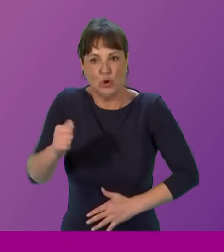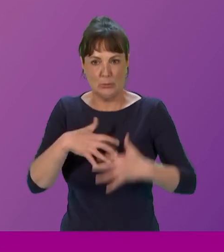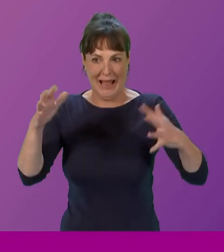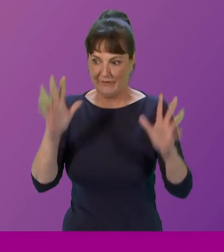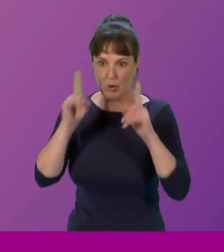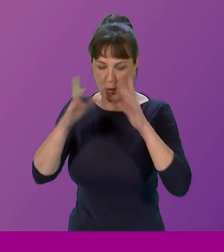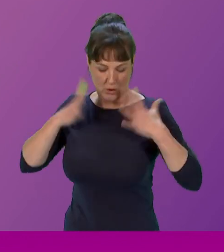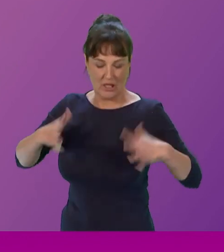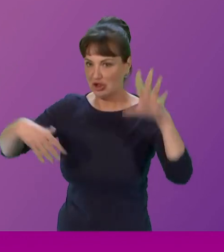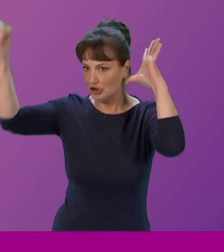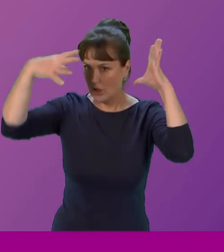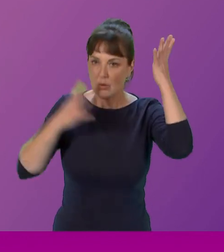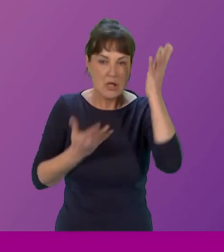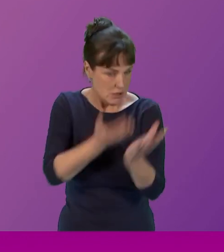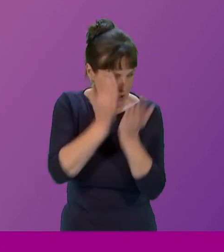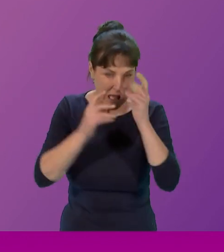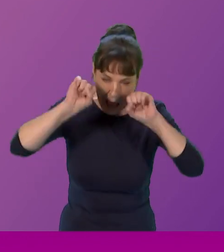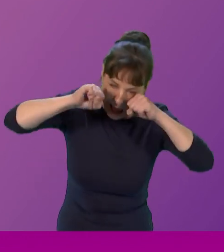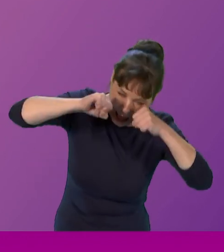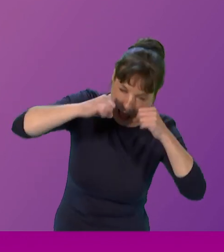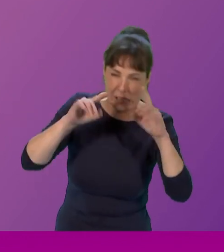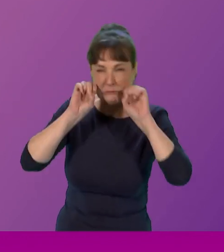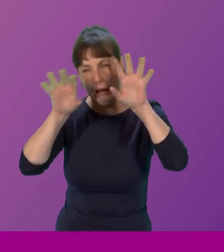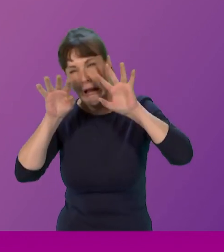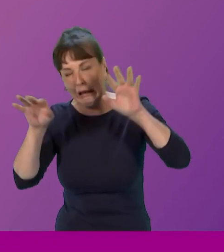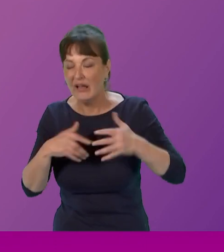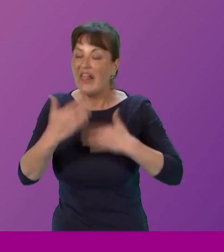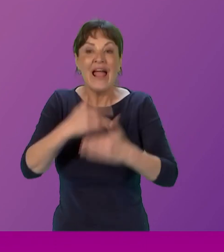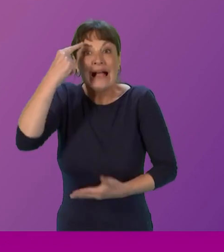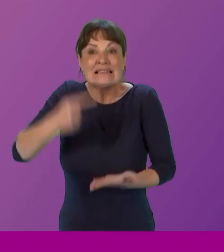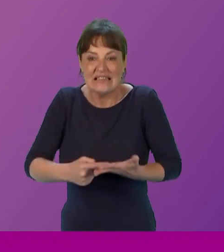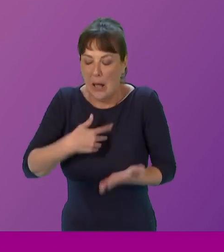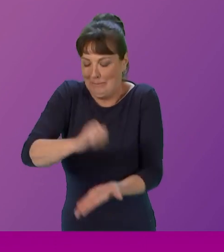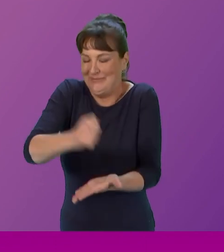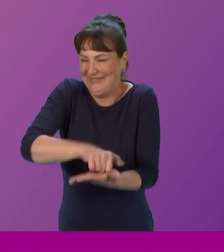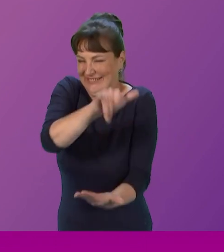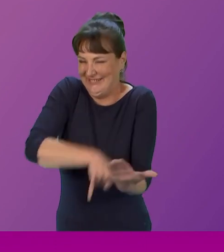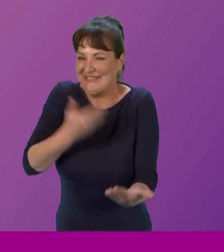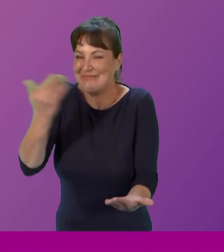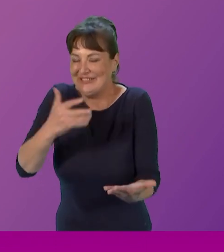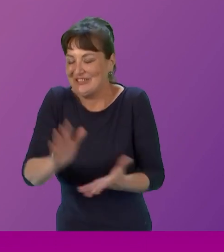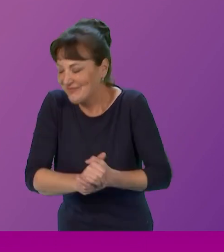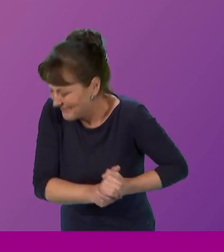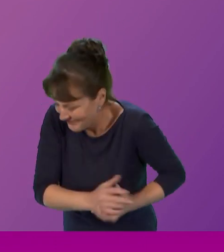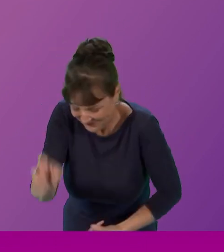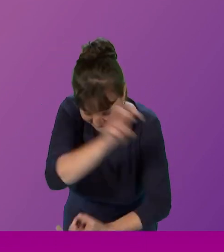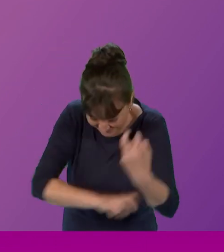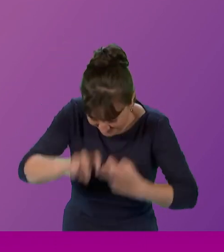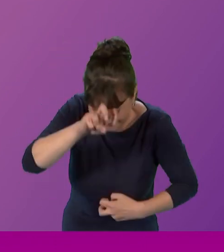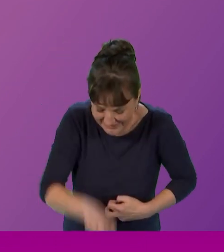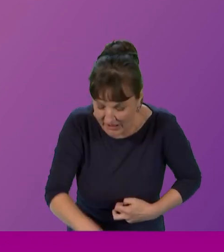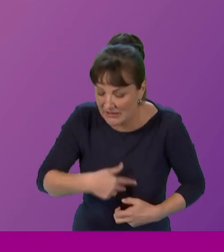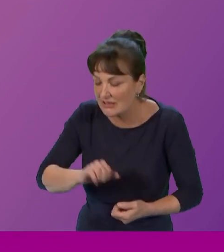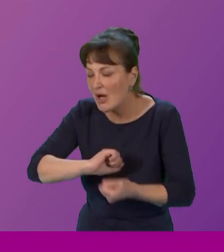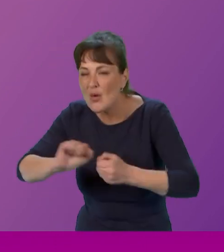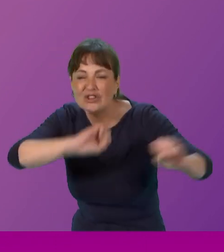in my eyes, as you imagine. Then I decided I would print out. The speech went back downstairs, finished doing the washing up, grabbed the speech, ran out the door,